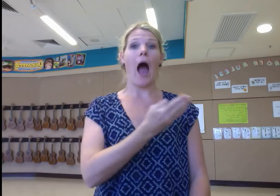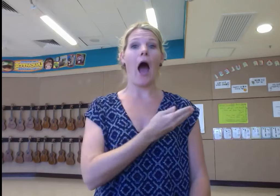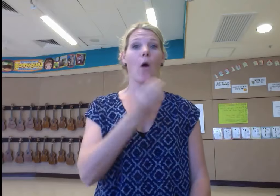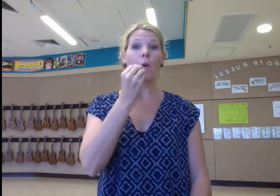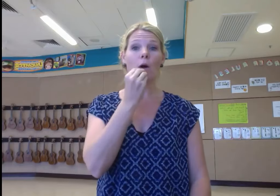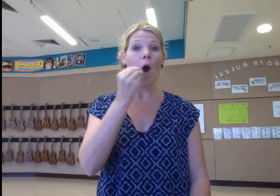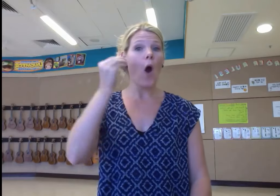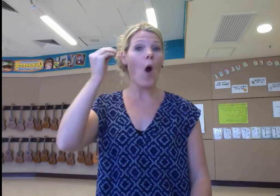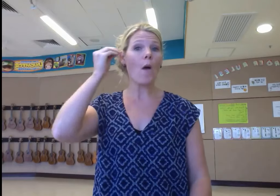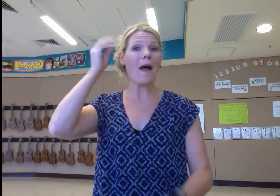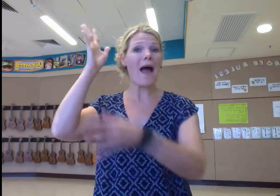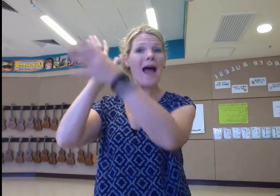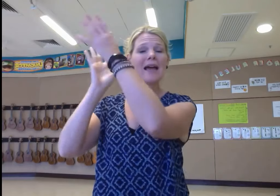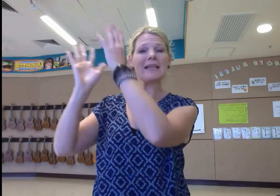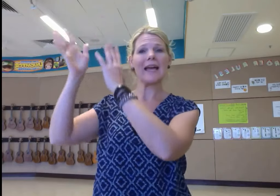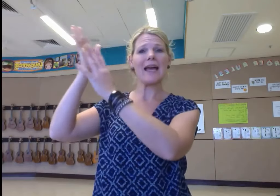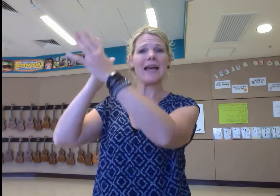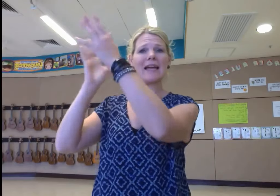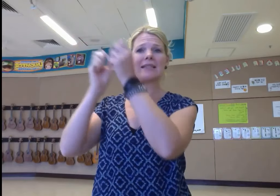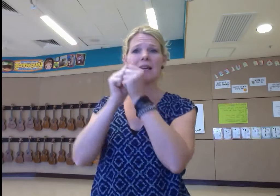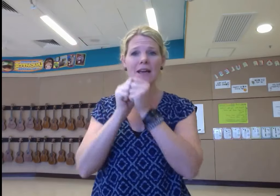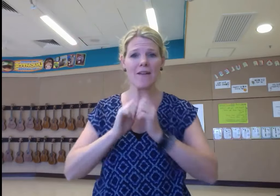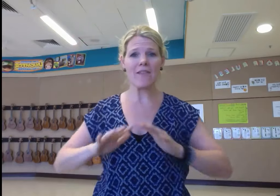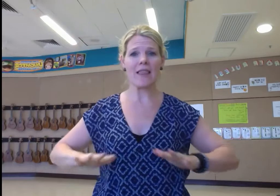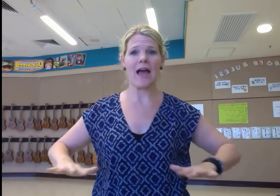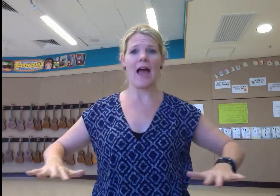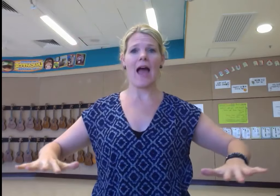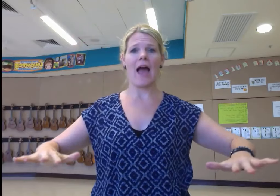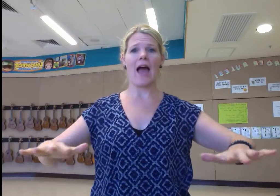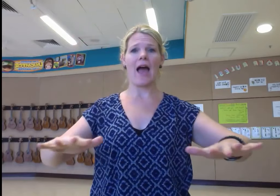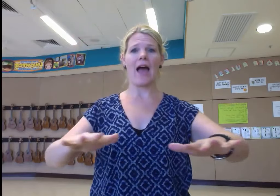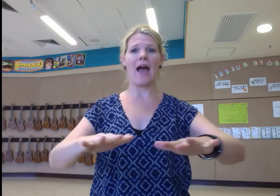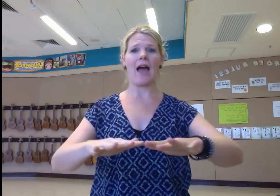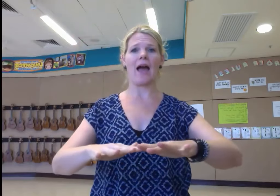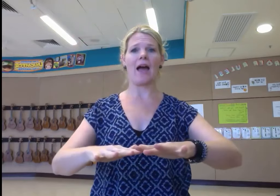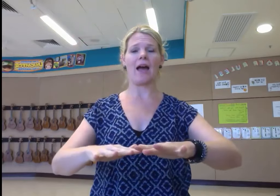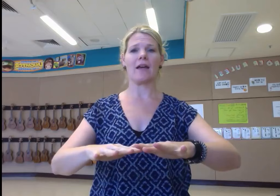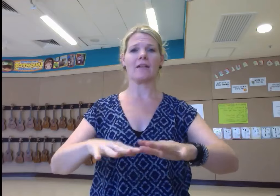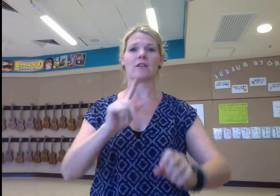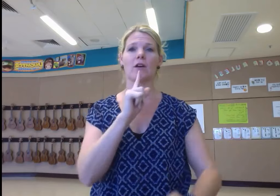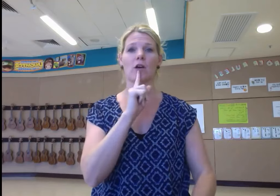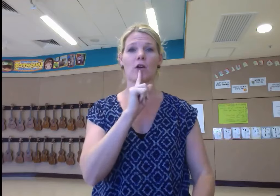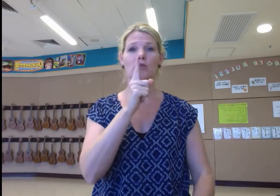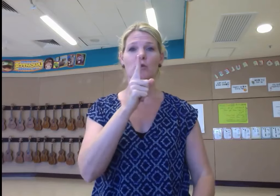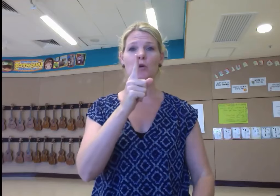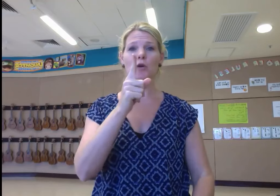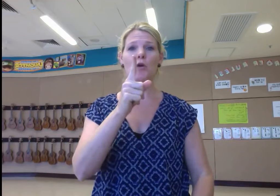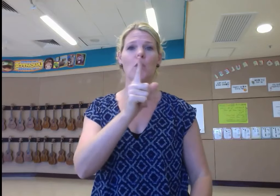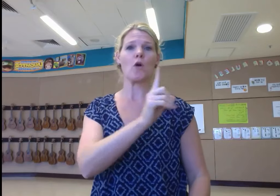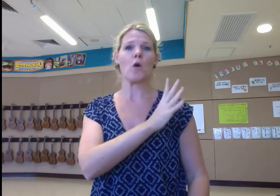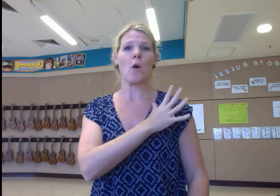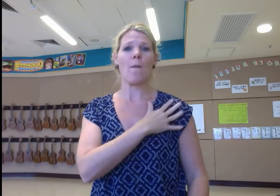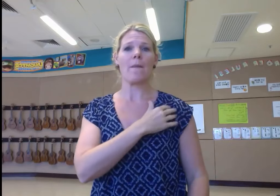our home and native land, True